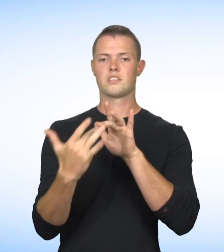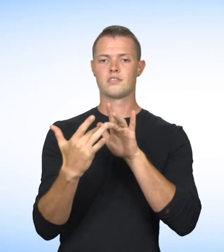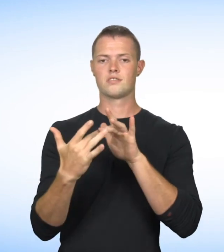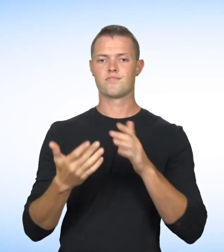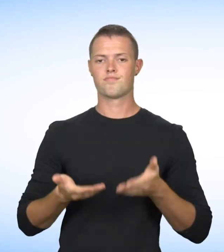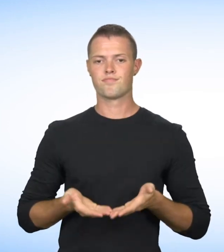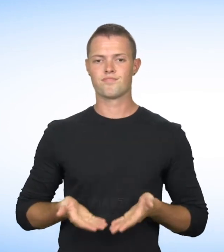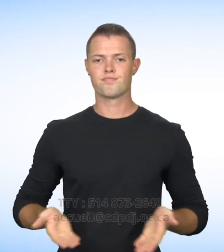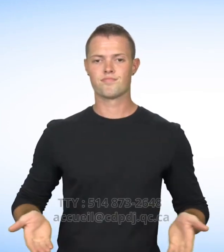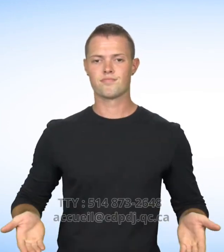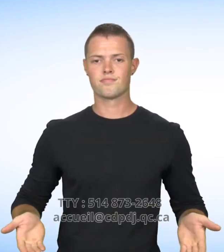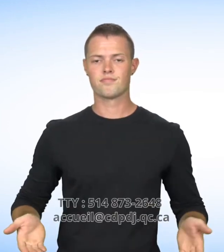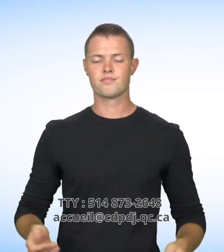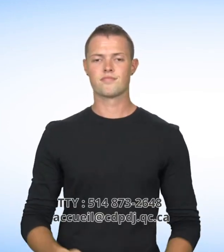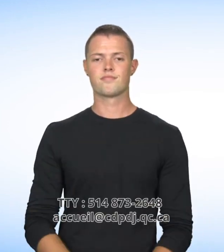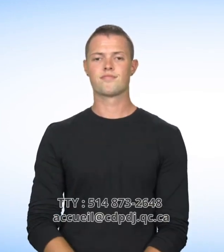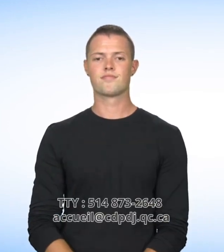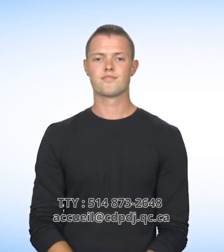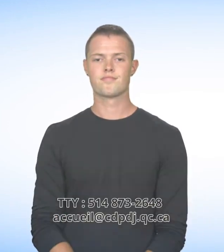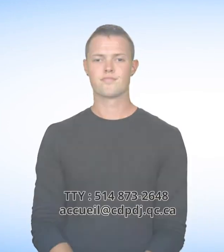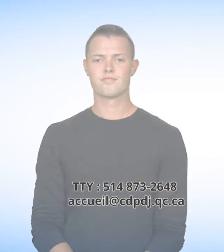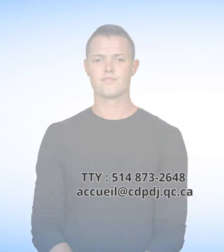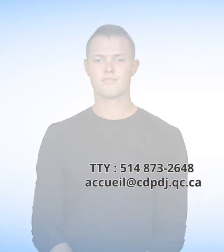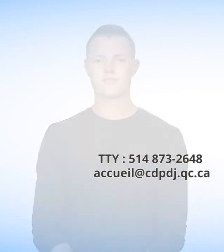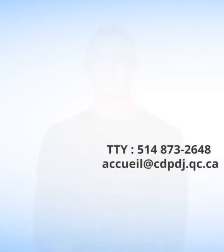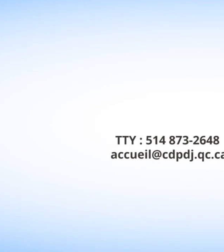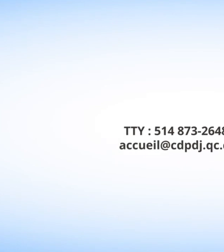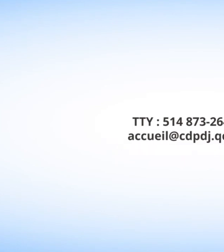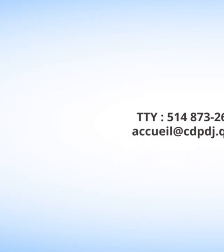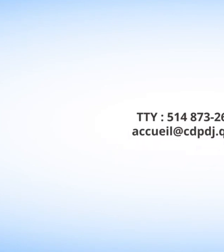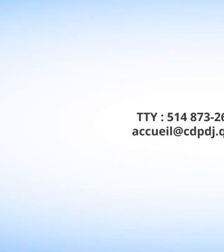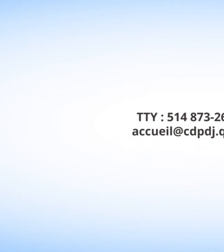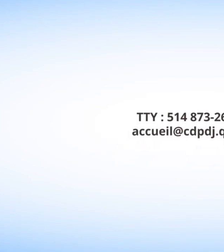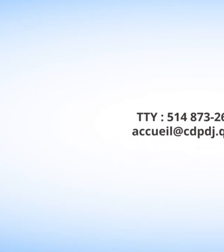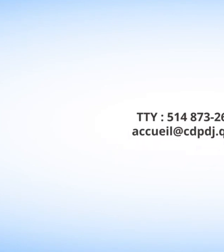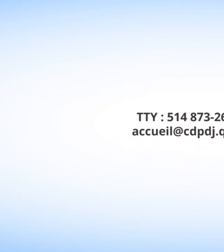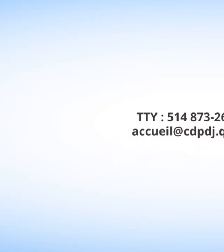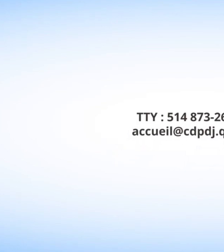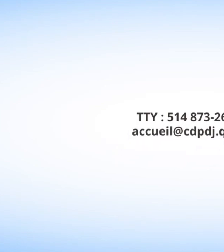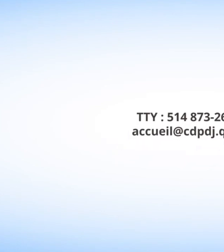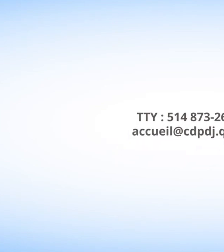us. By TTY 514-873-2648 or by email at